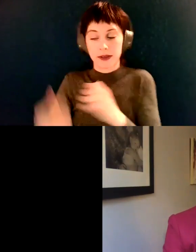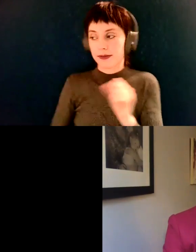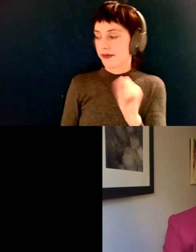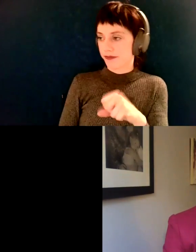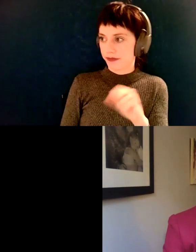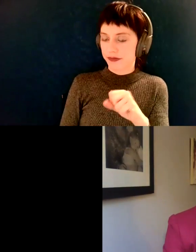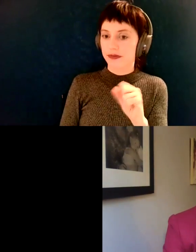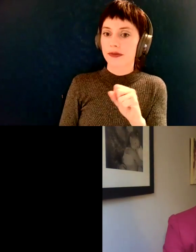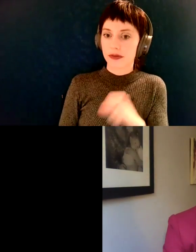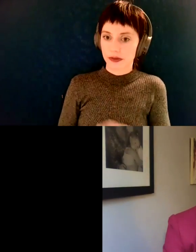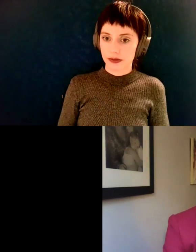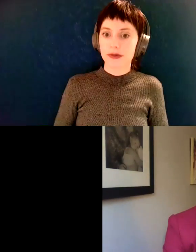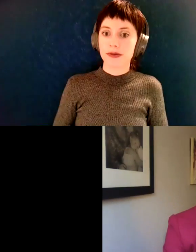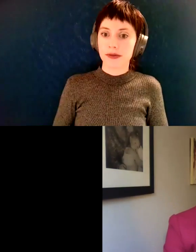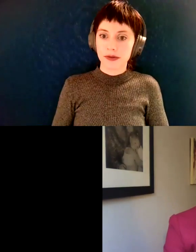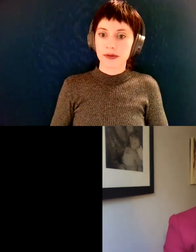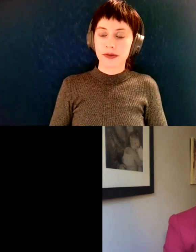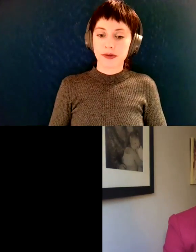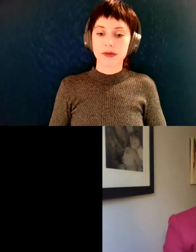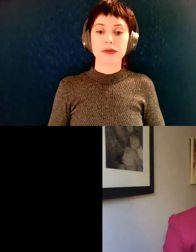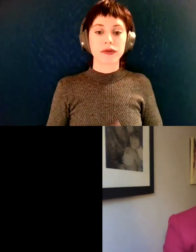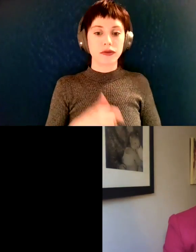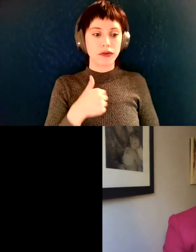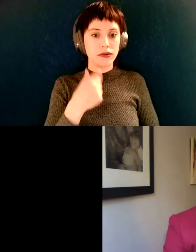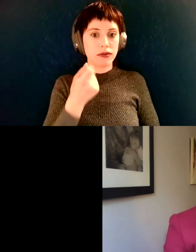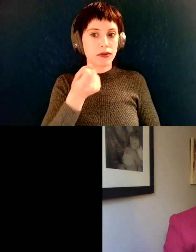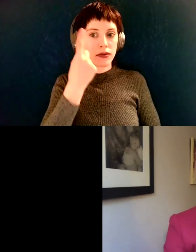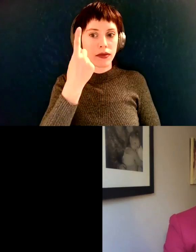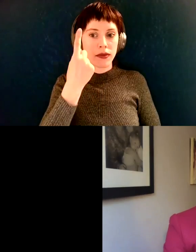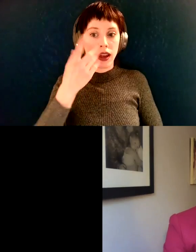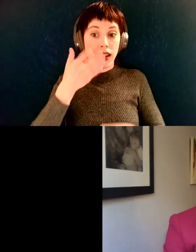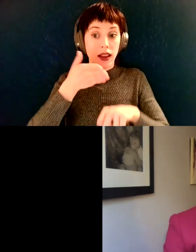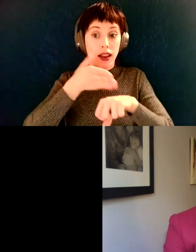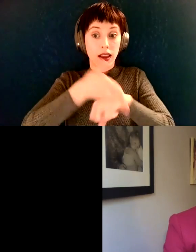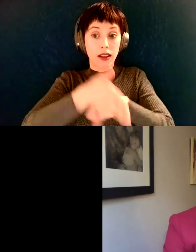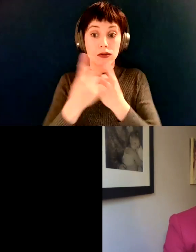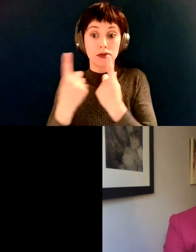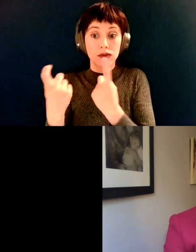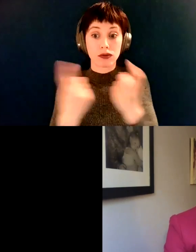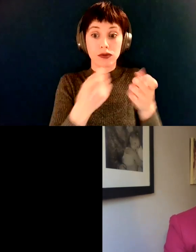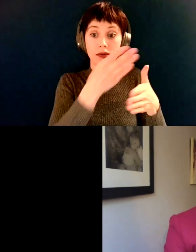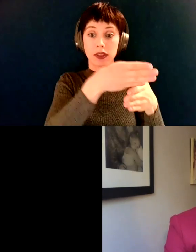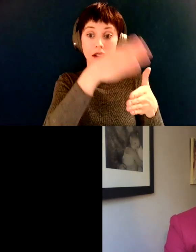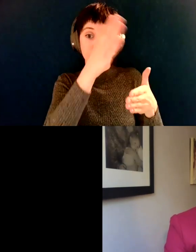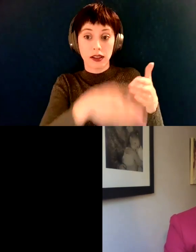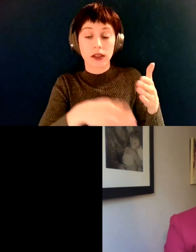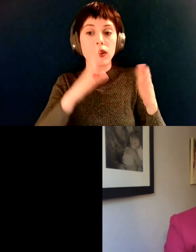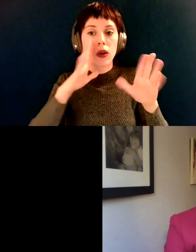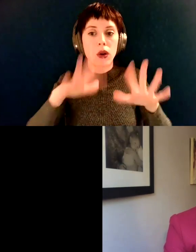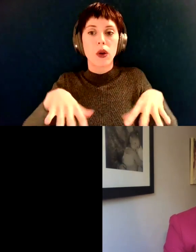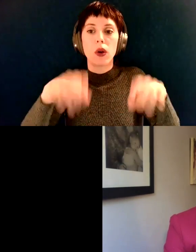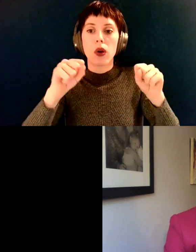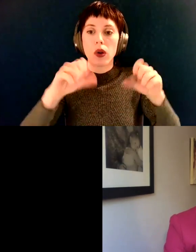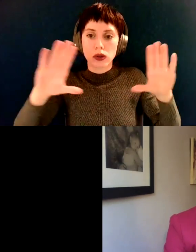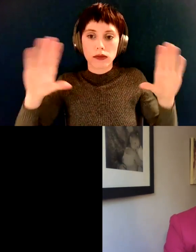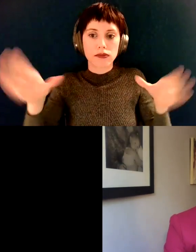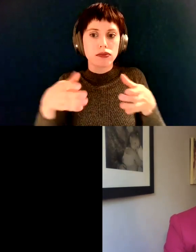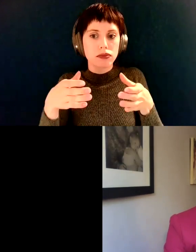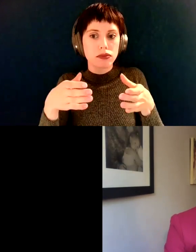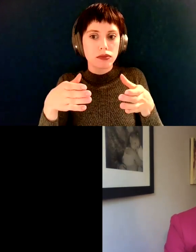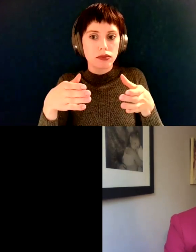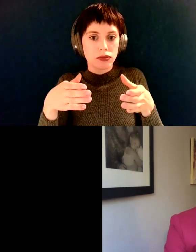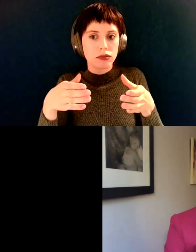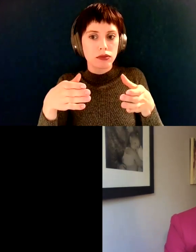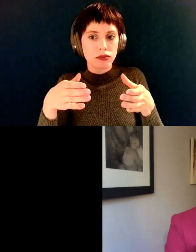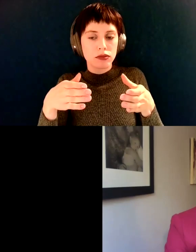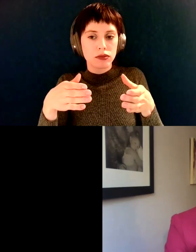understand that there is a, um, gathering that's going to take place after this, uh, survey is completed. That's really, it